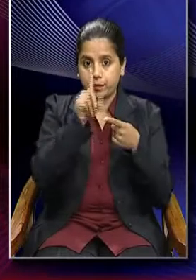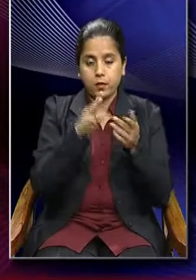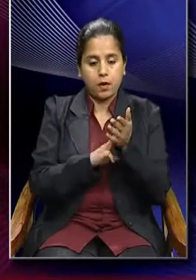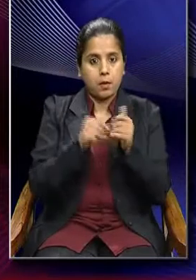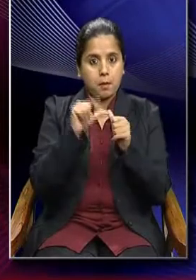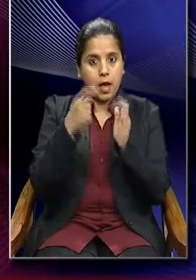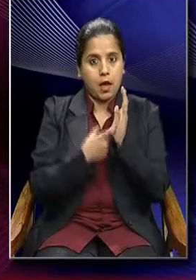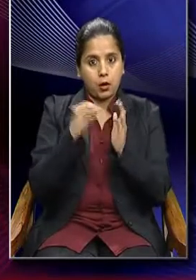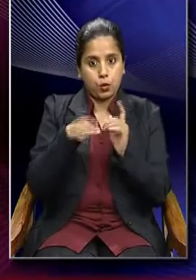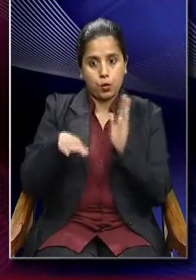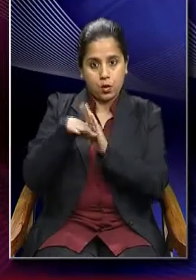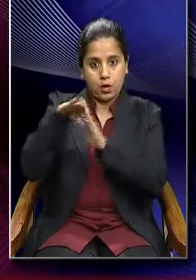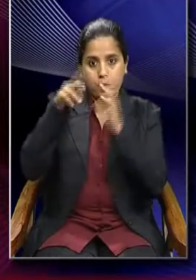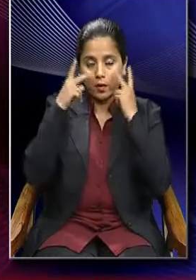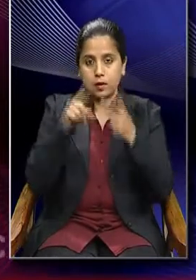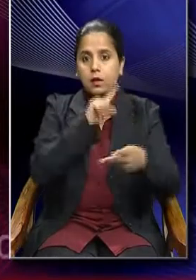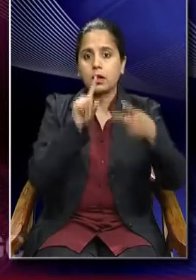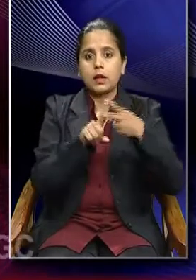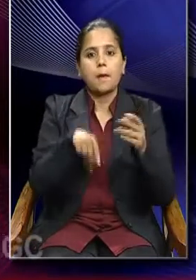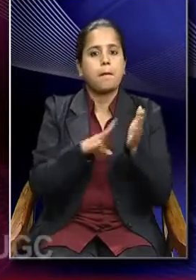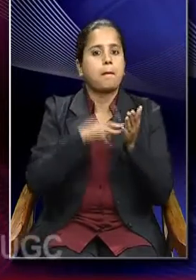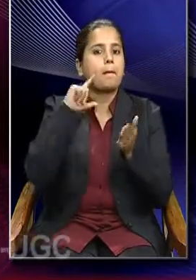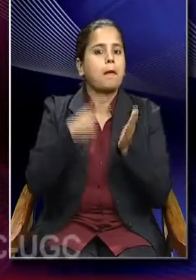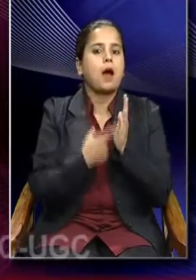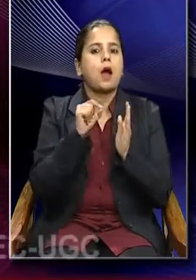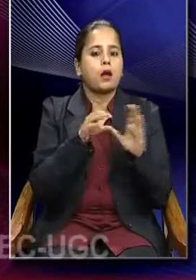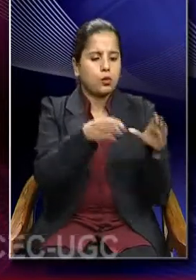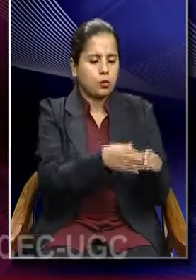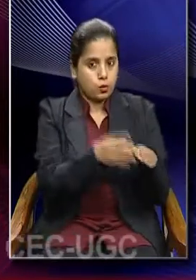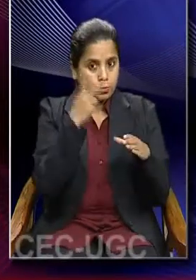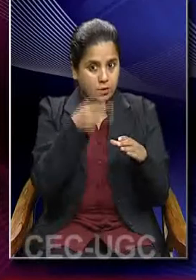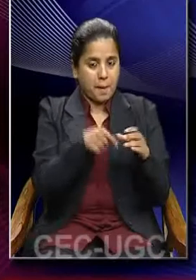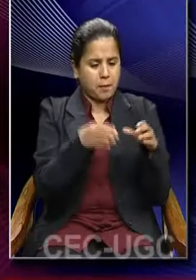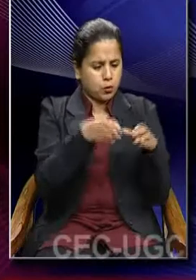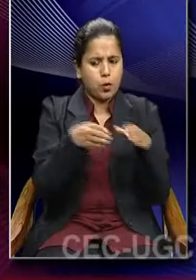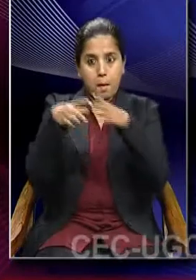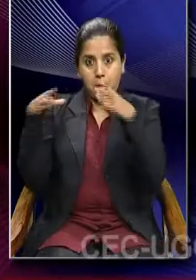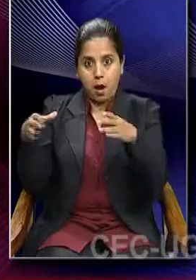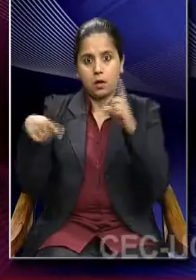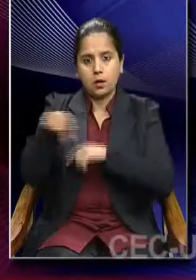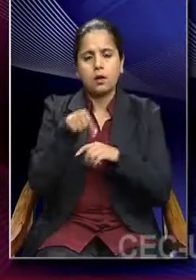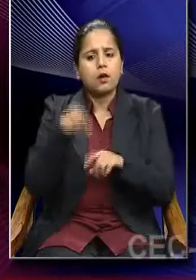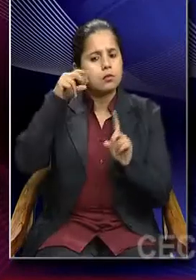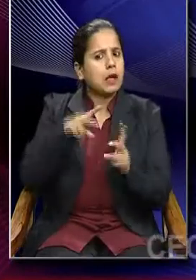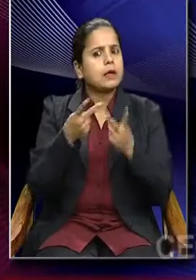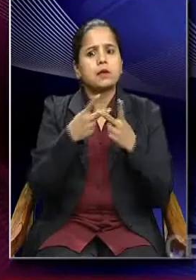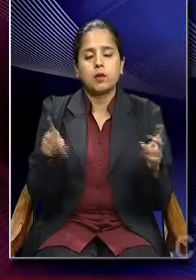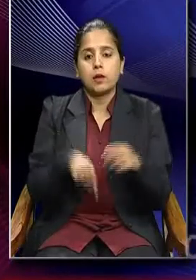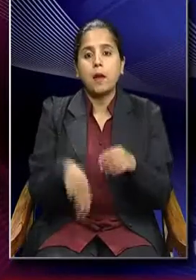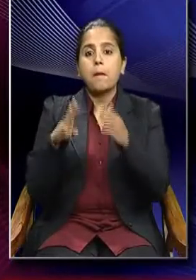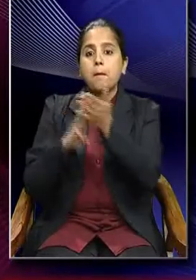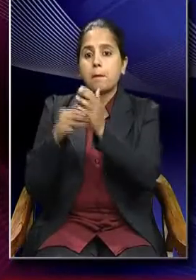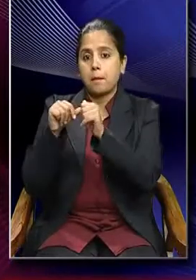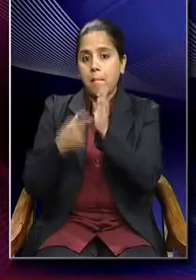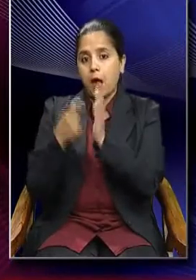level issues and the second is micro level. And perspectives are different. The macro sociology's